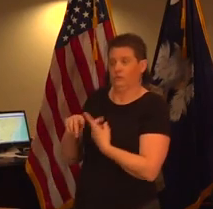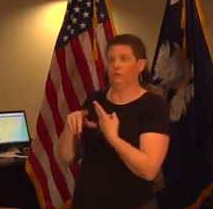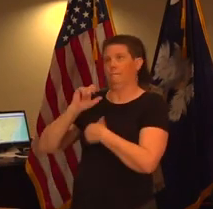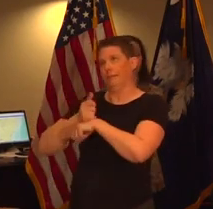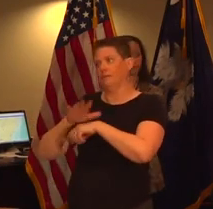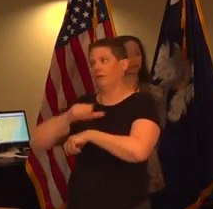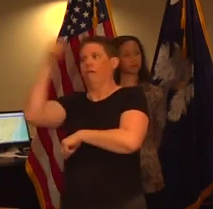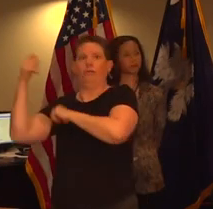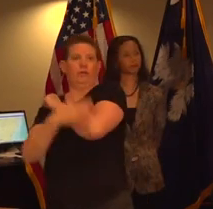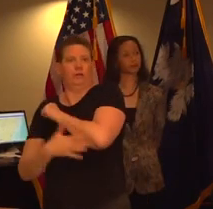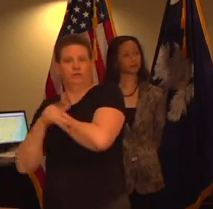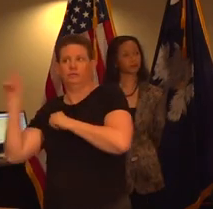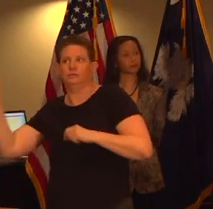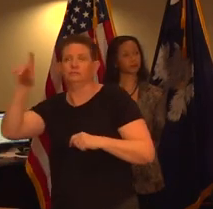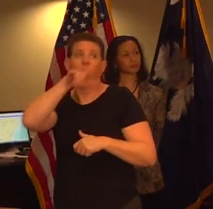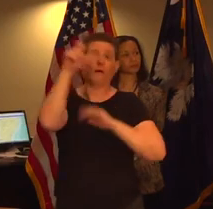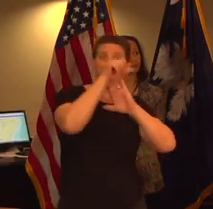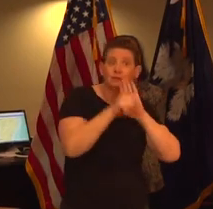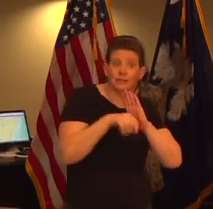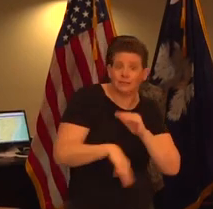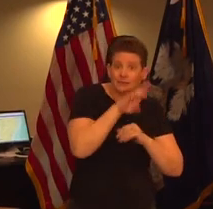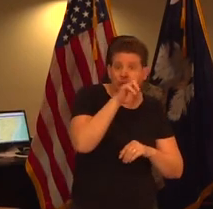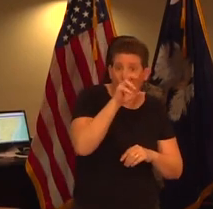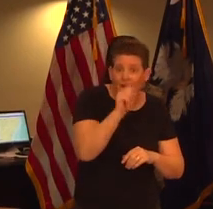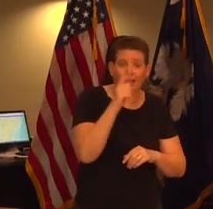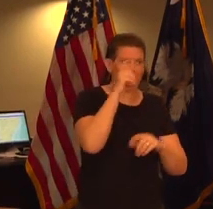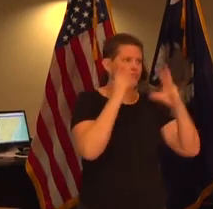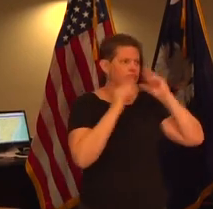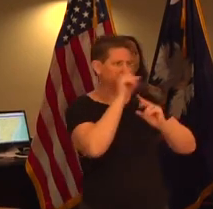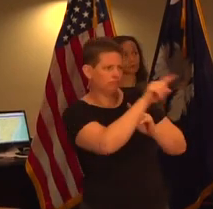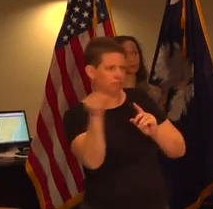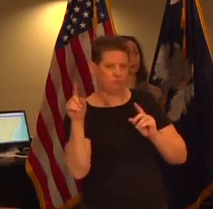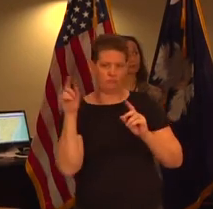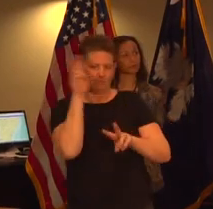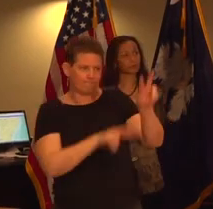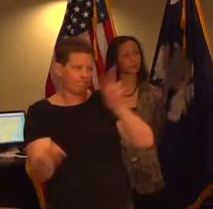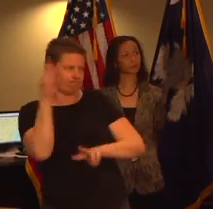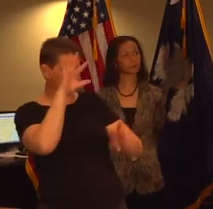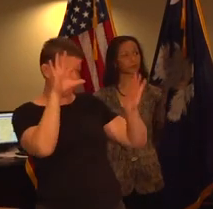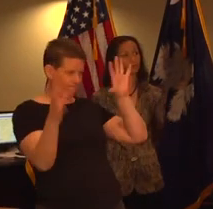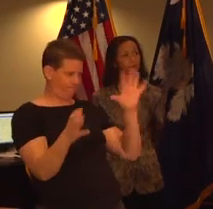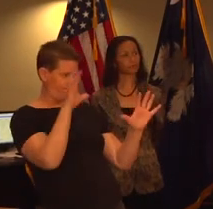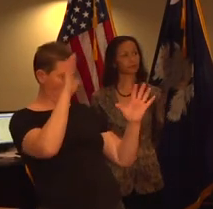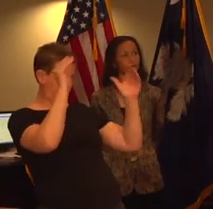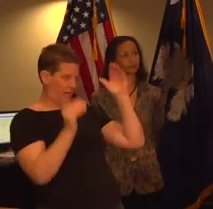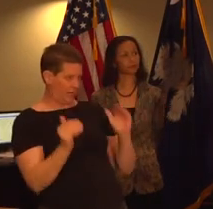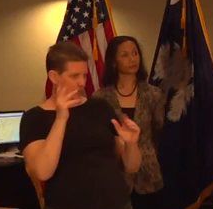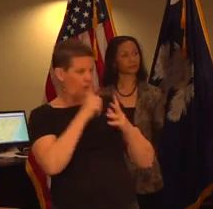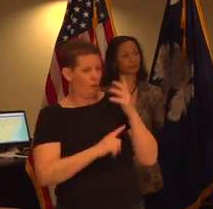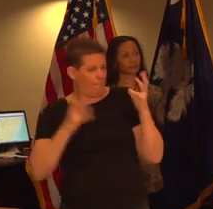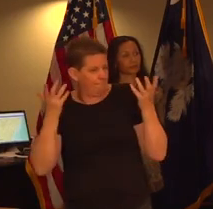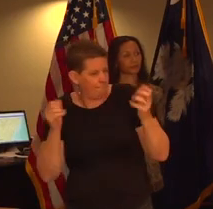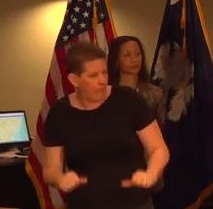based on data from states within the united states to try to project what might be the course of growth of